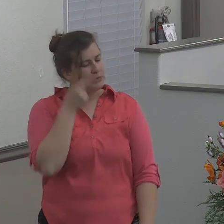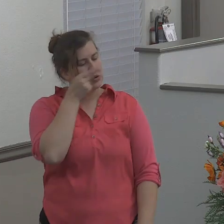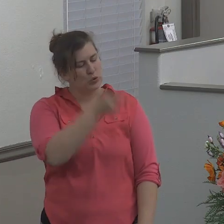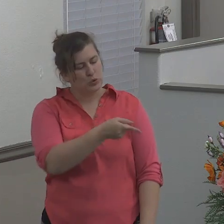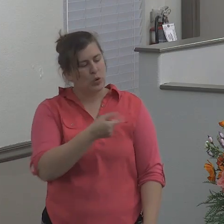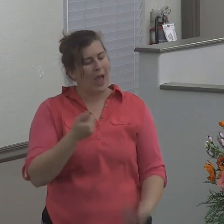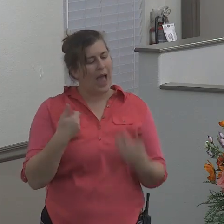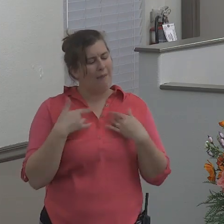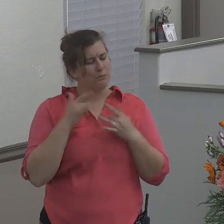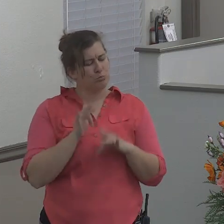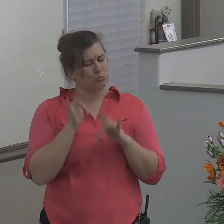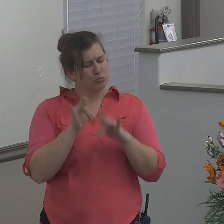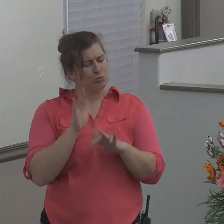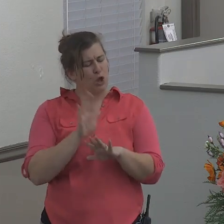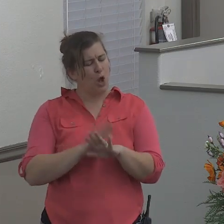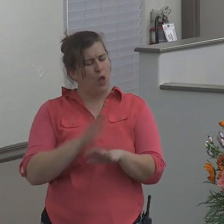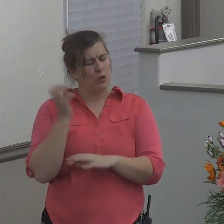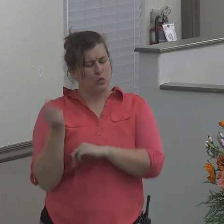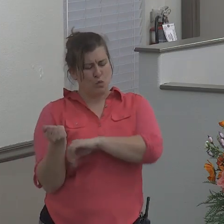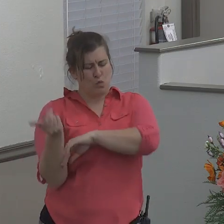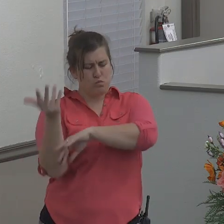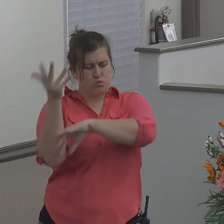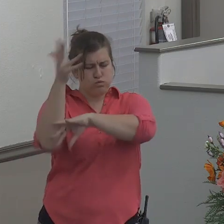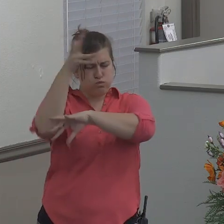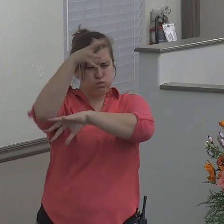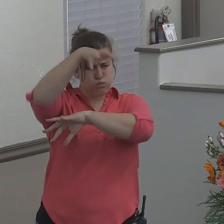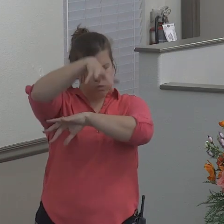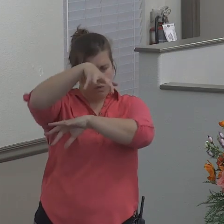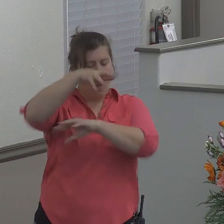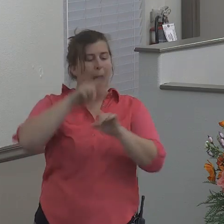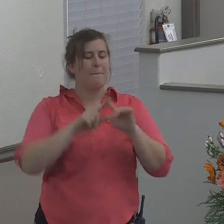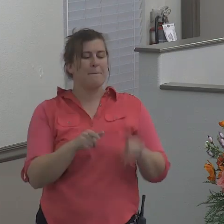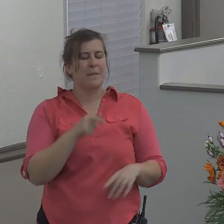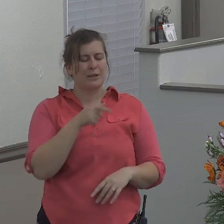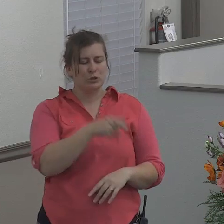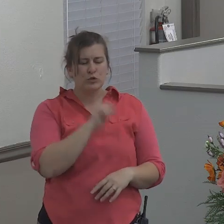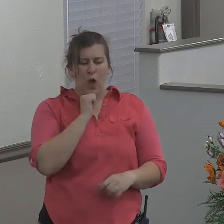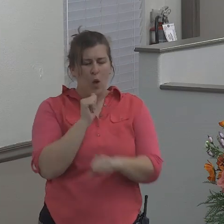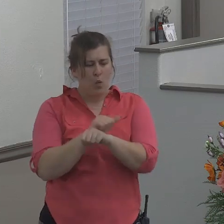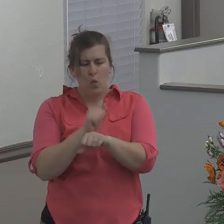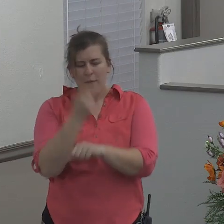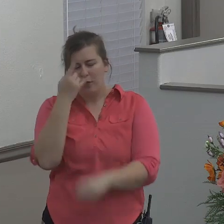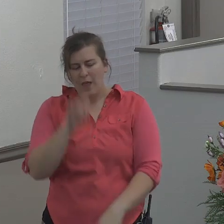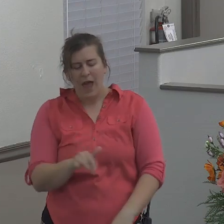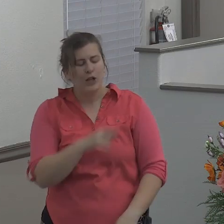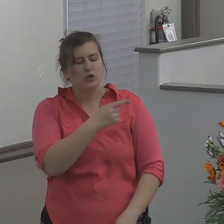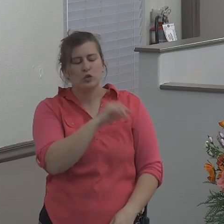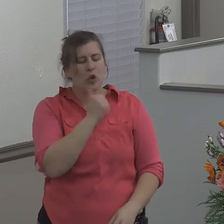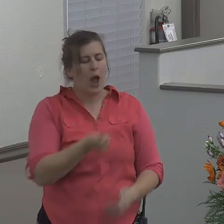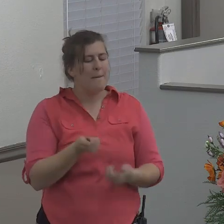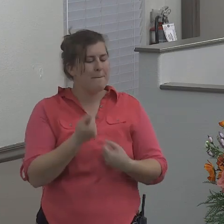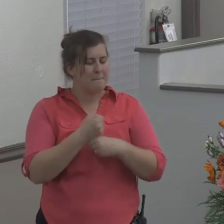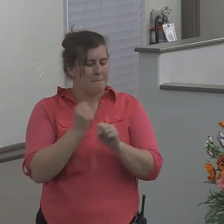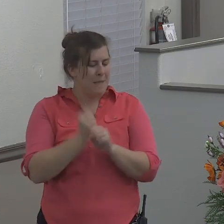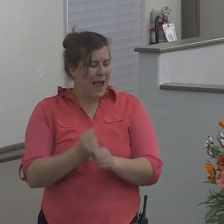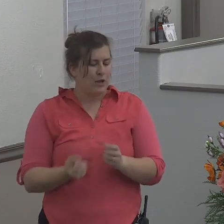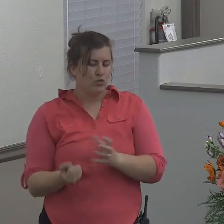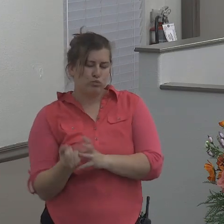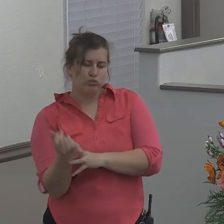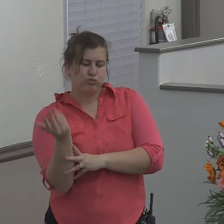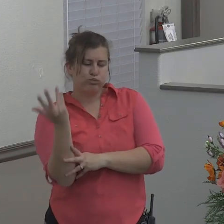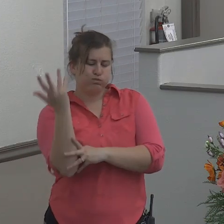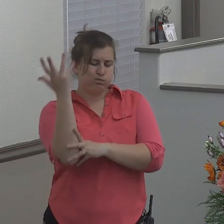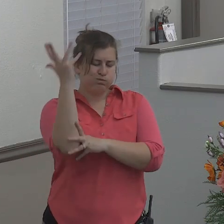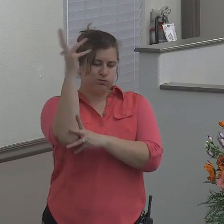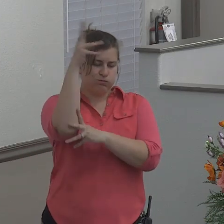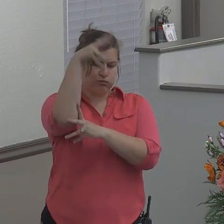had pity on the gourd for the which thou hast not labored neither made it grow which came up in the night